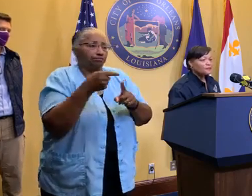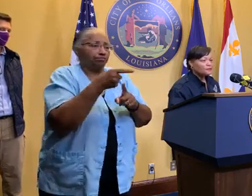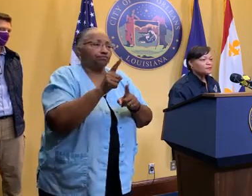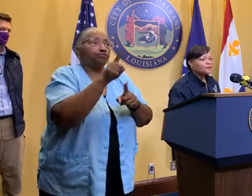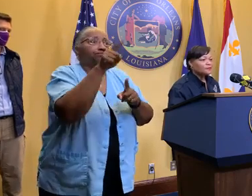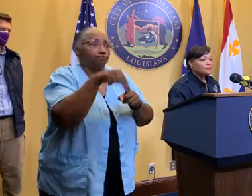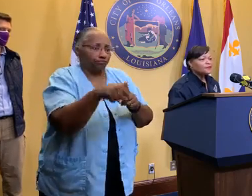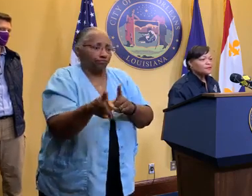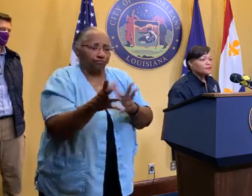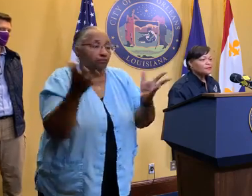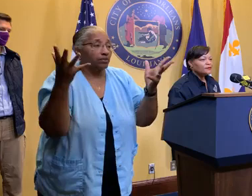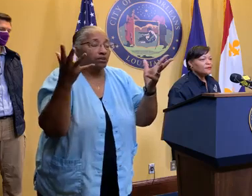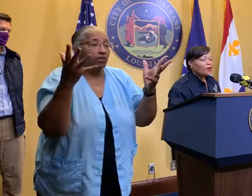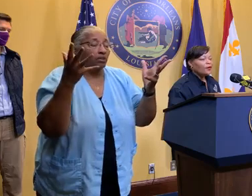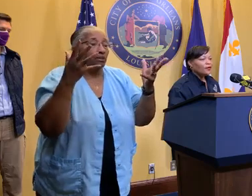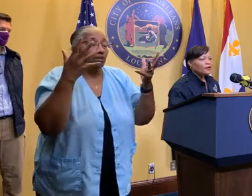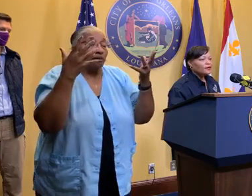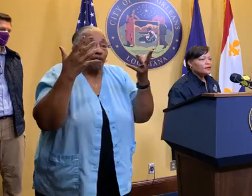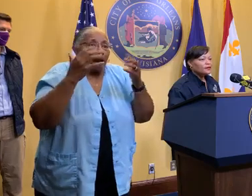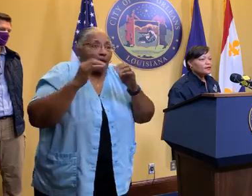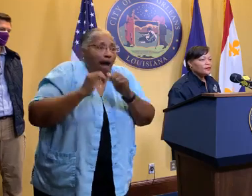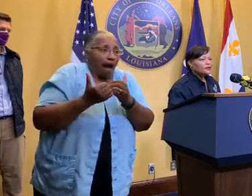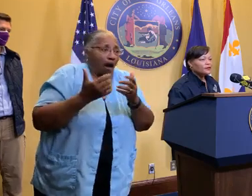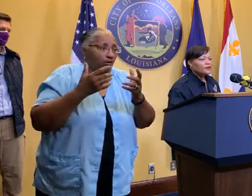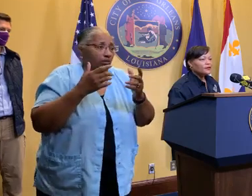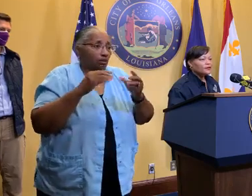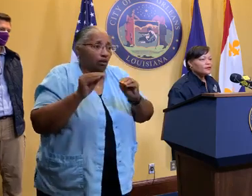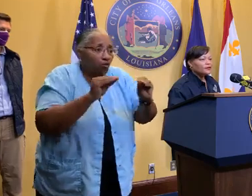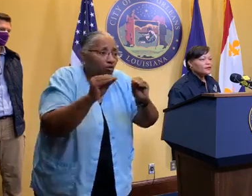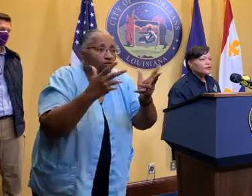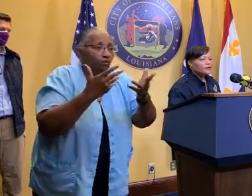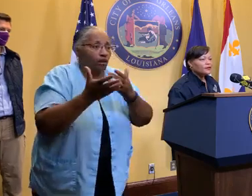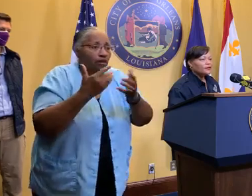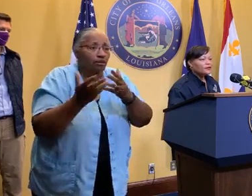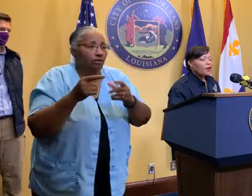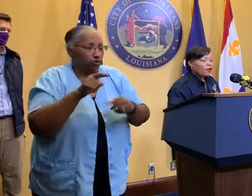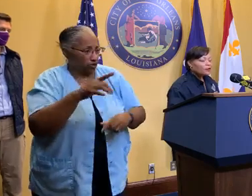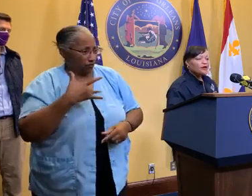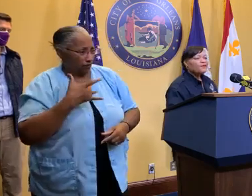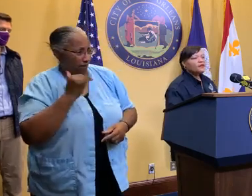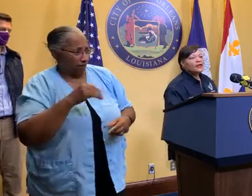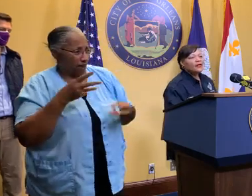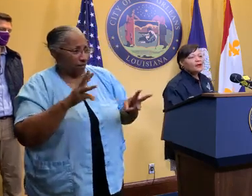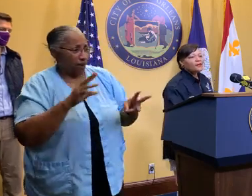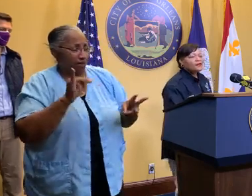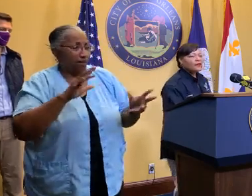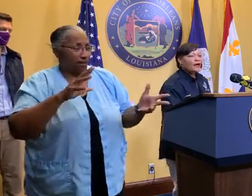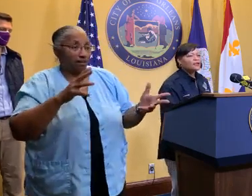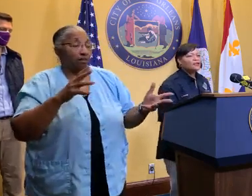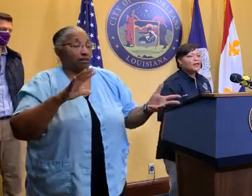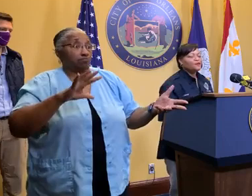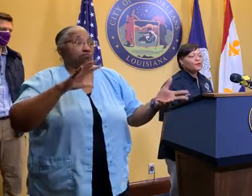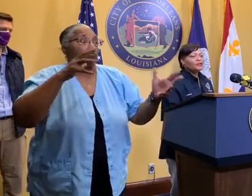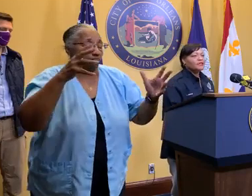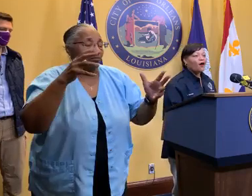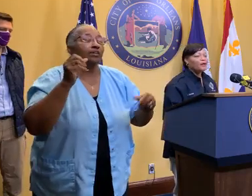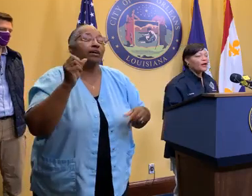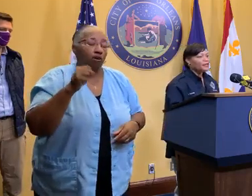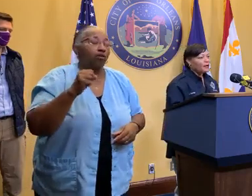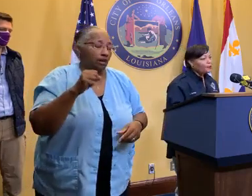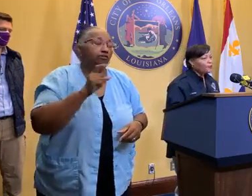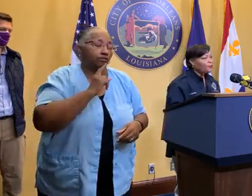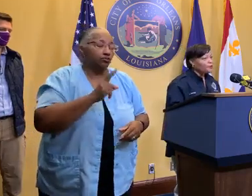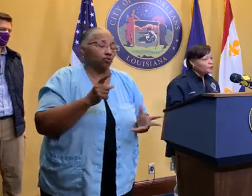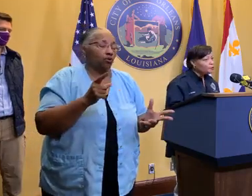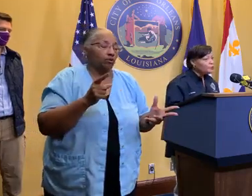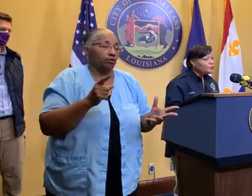Did you feel that in terms of it was hard to predict in this specific season? Oh, definitely. I mean, it kind of speaks for itself. But